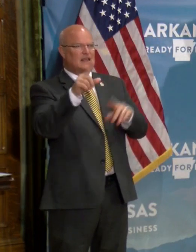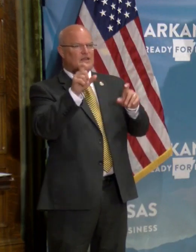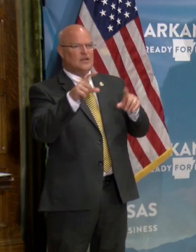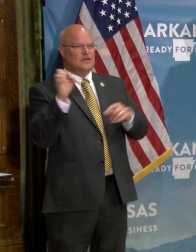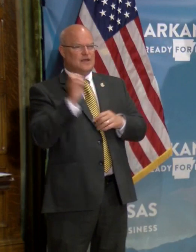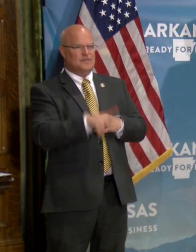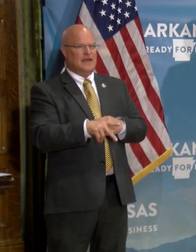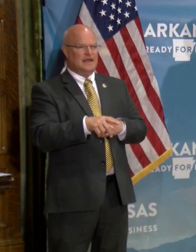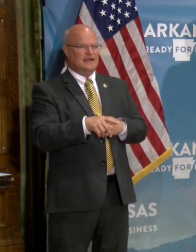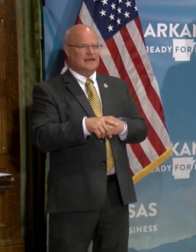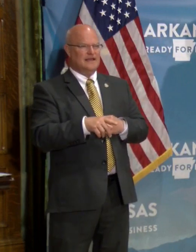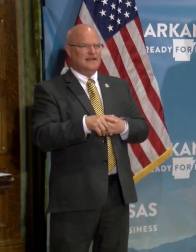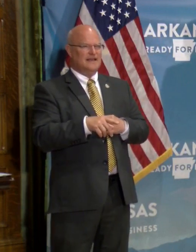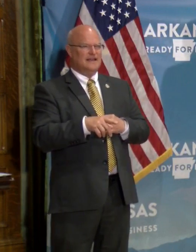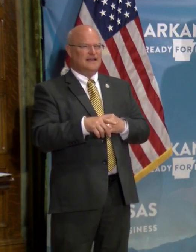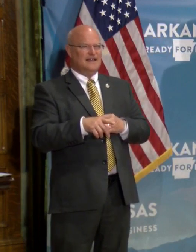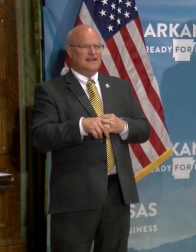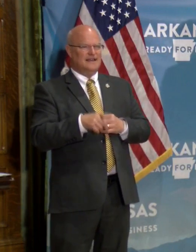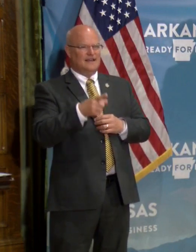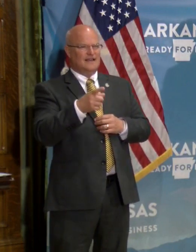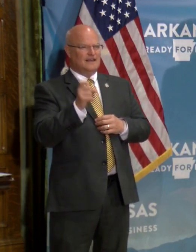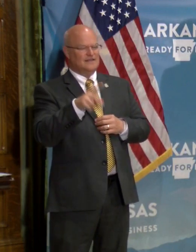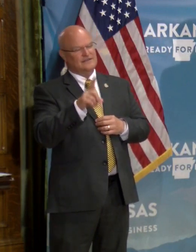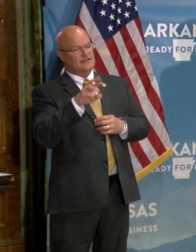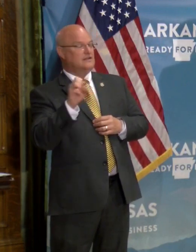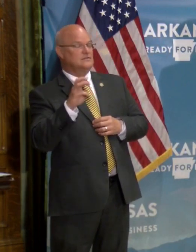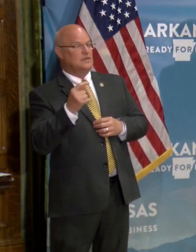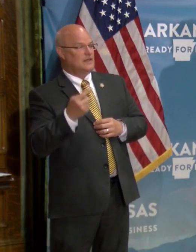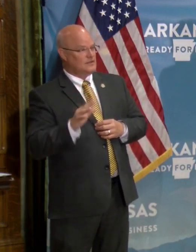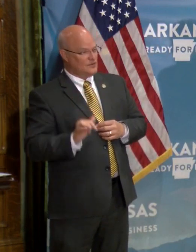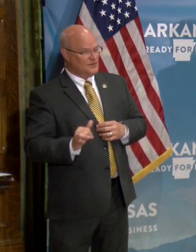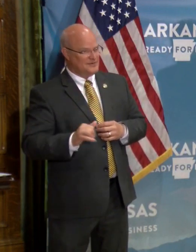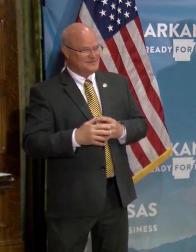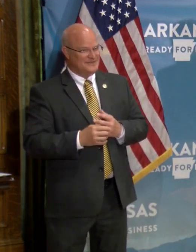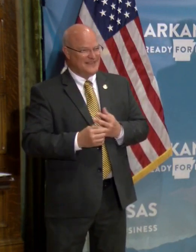question. We'll come back to that. How about that? Well, I got one for doctors.